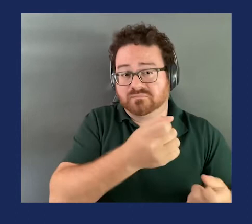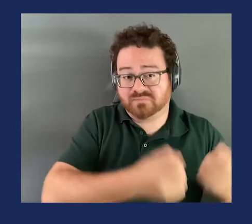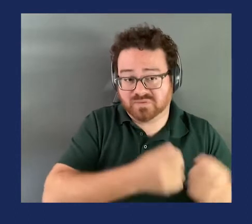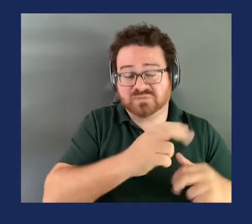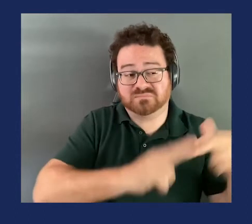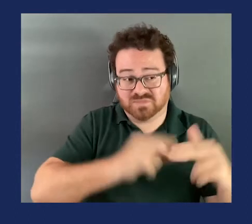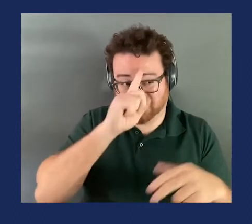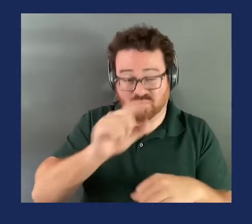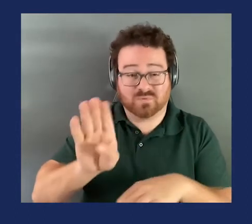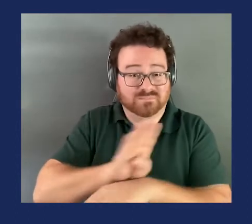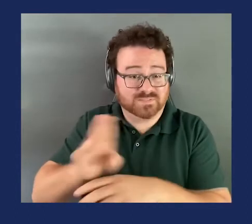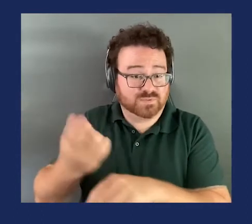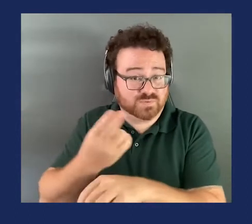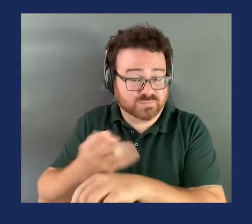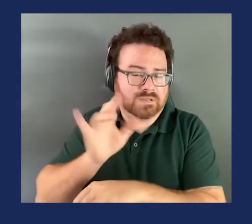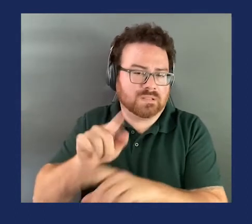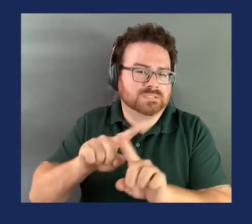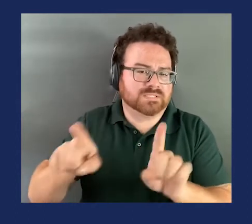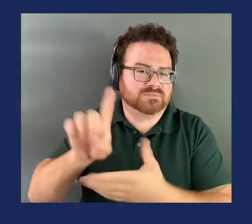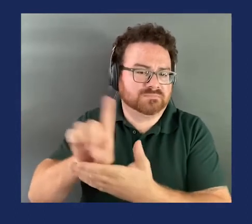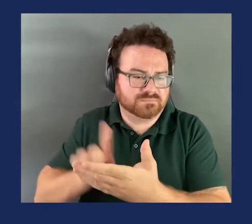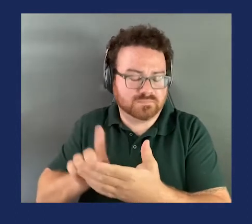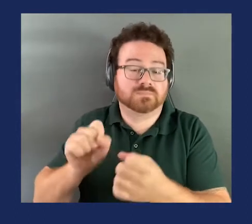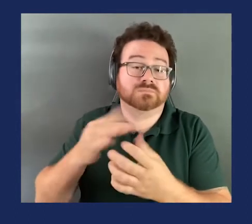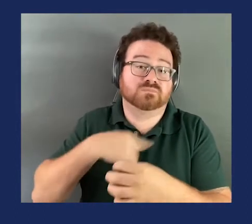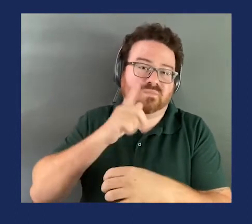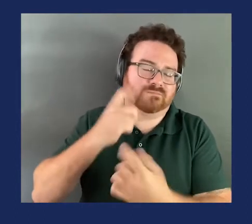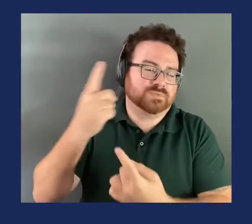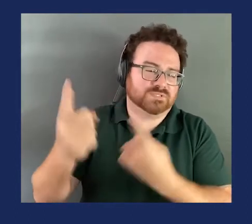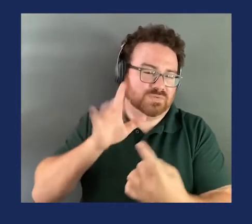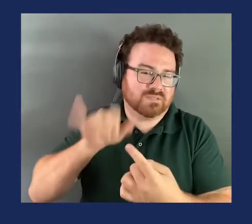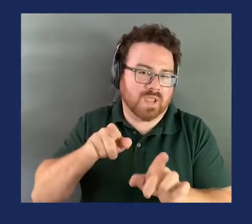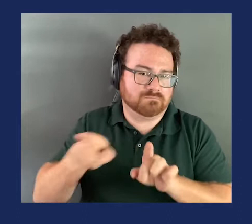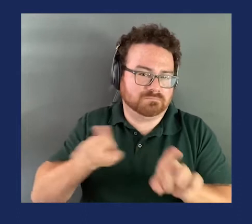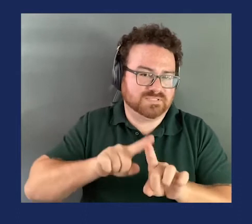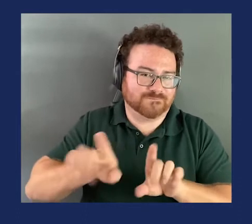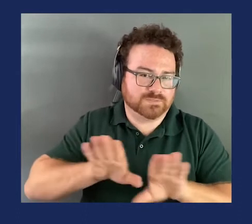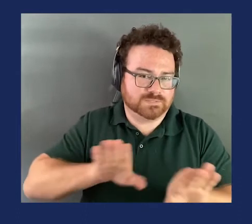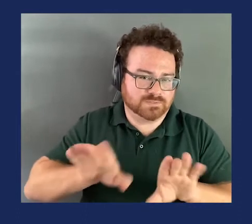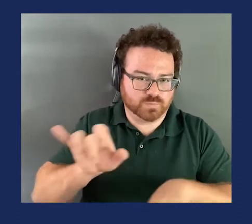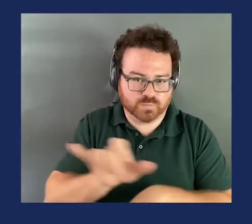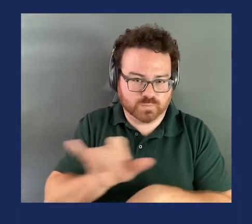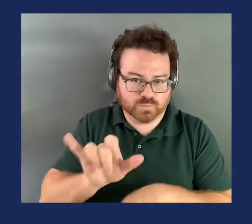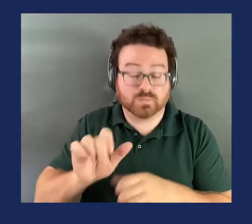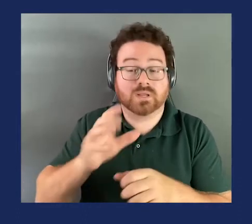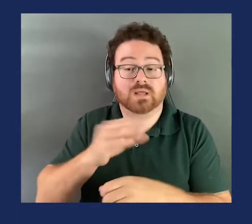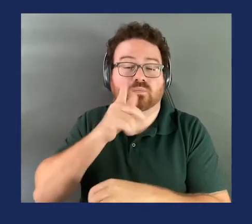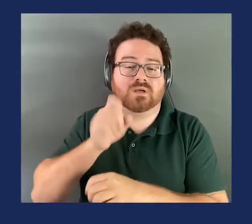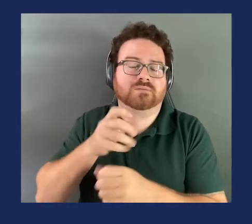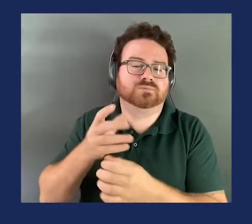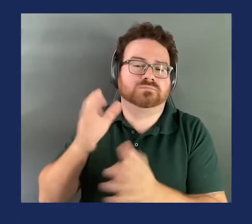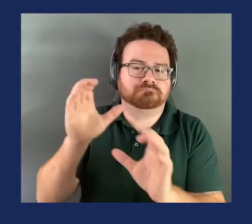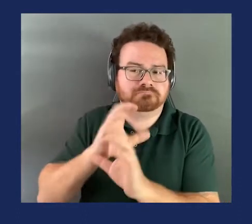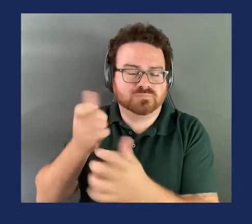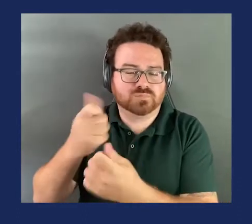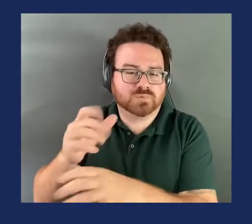limits the risk, that's worth considering. And I invite commenters to provide additional information as to safety aspects of those designs.